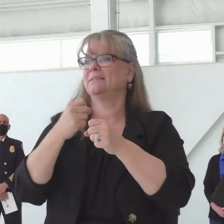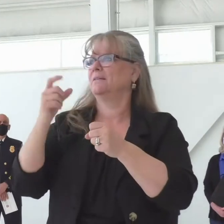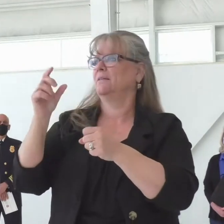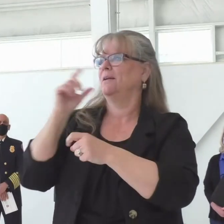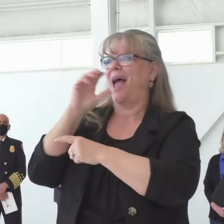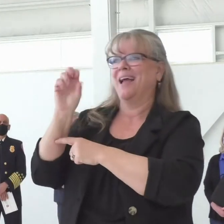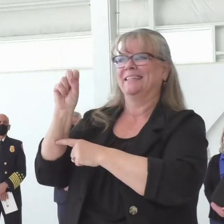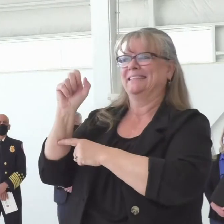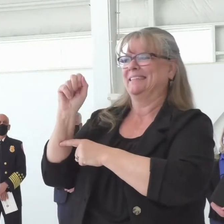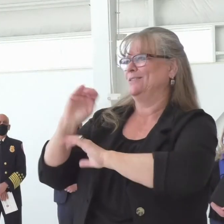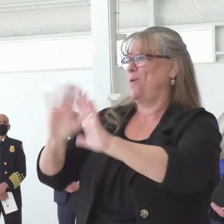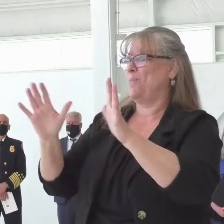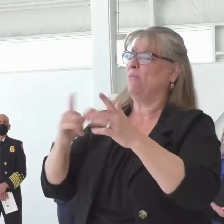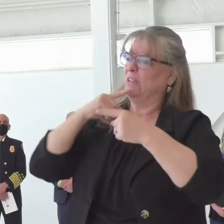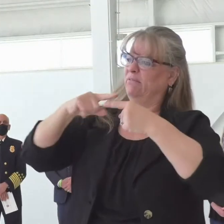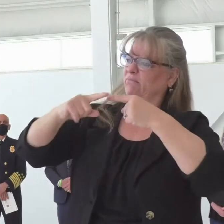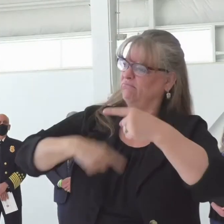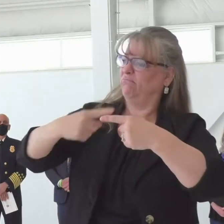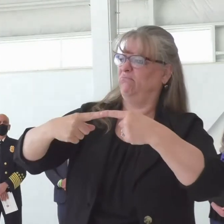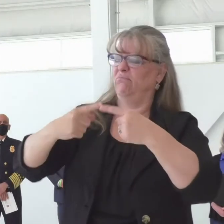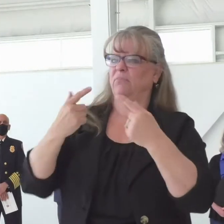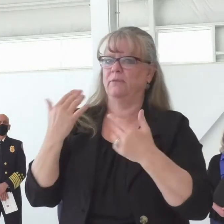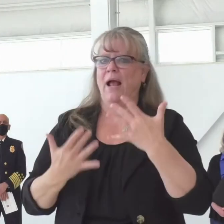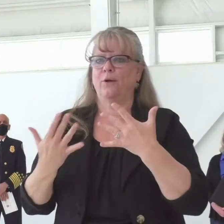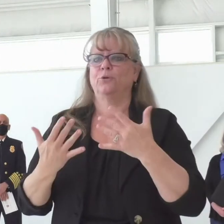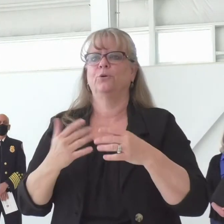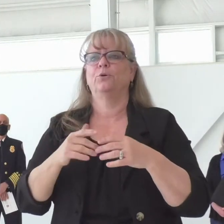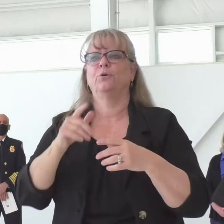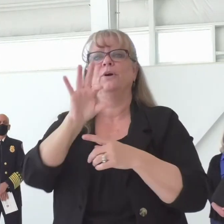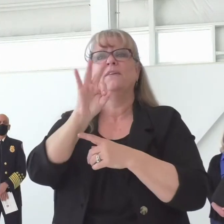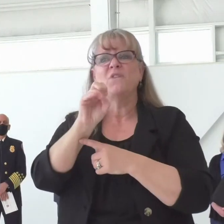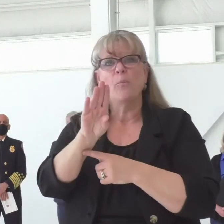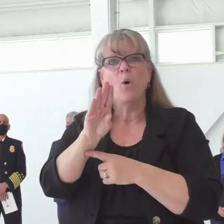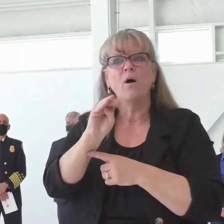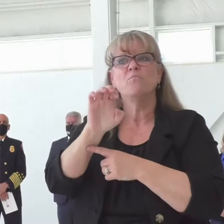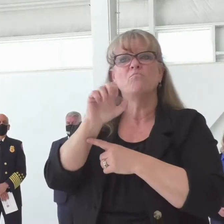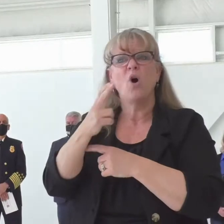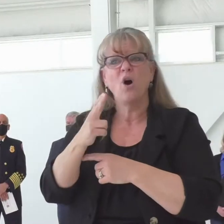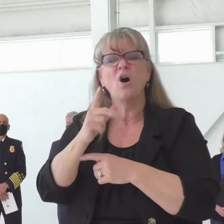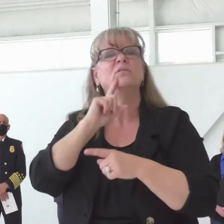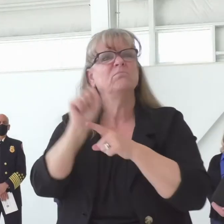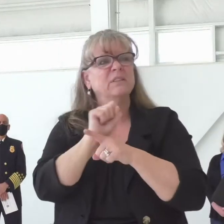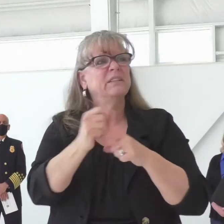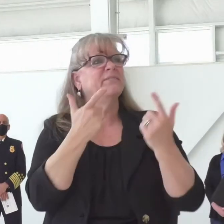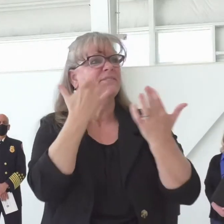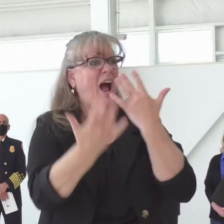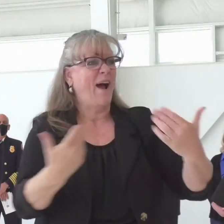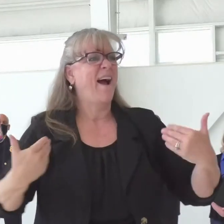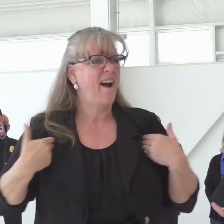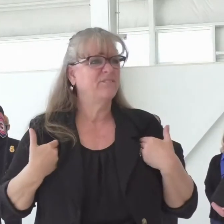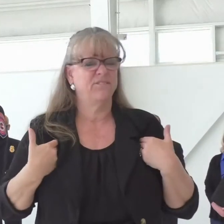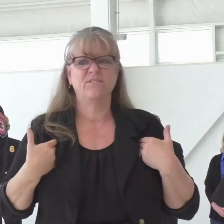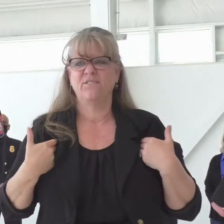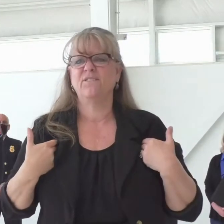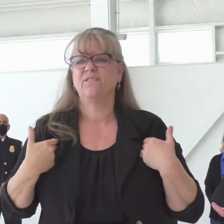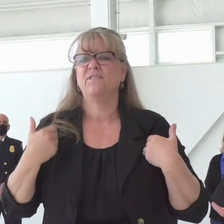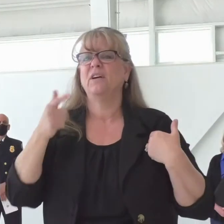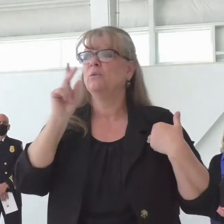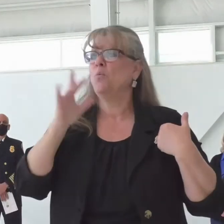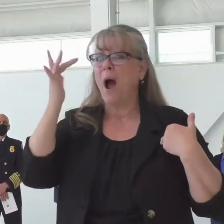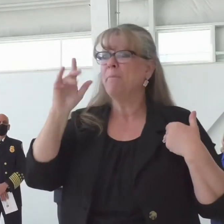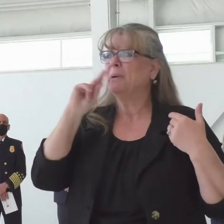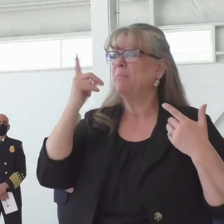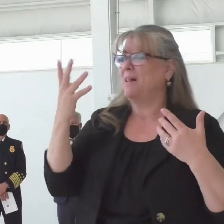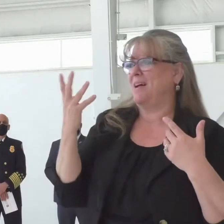got our equipment out helping support local fire departments and sheriffs as I speak to you here today. As we all know,